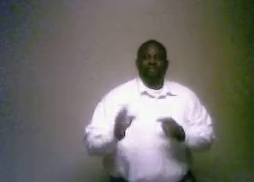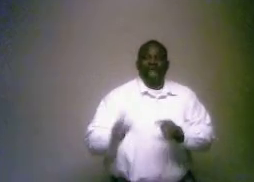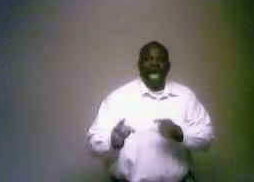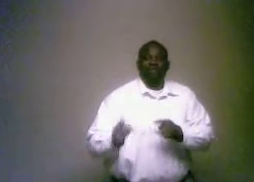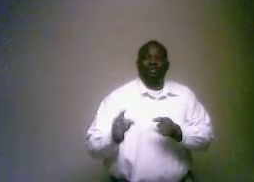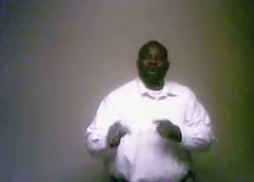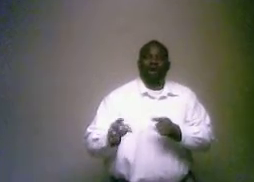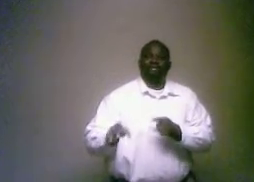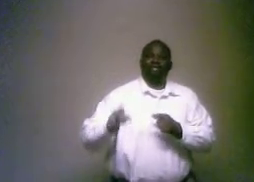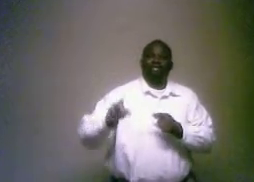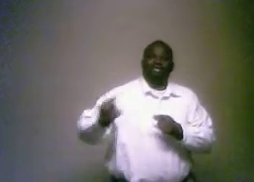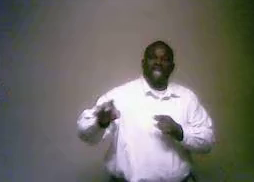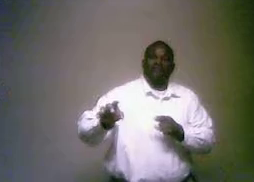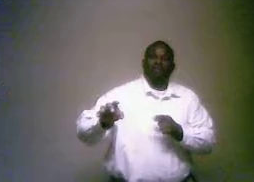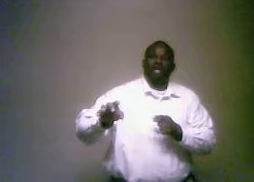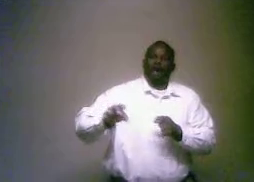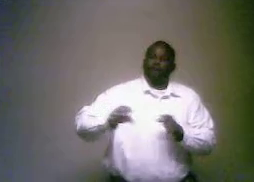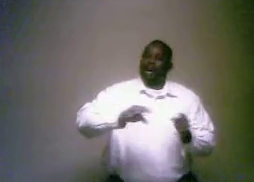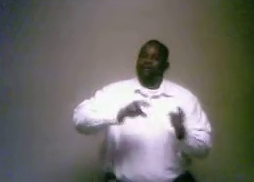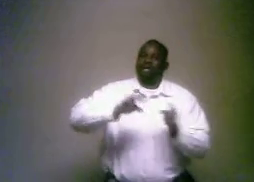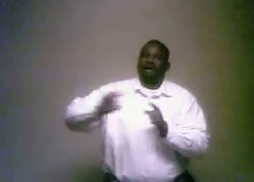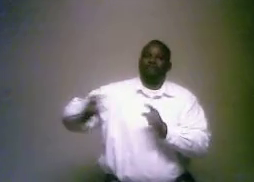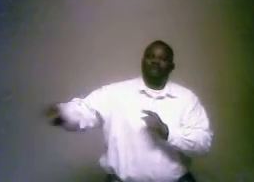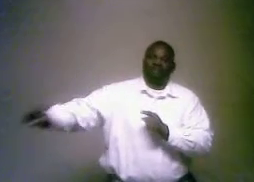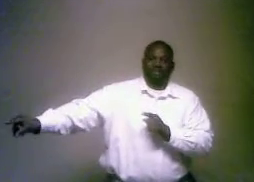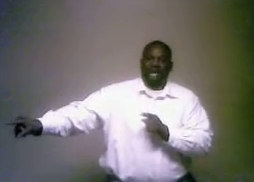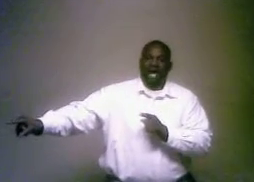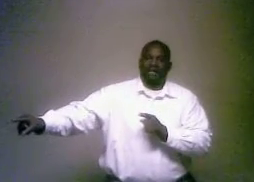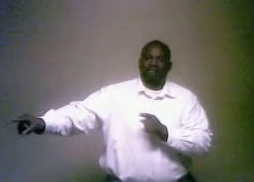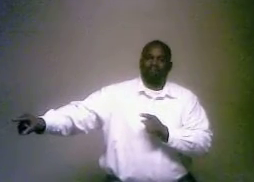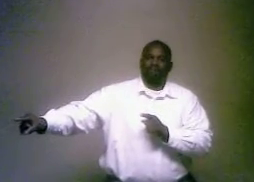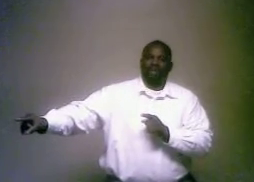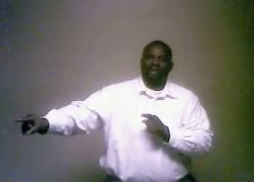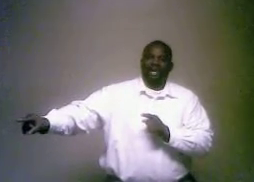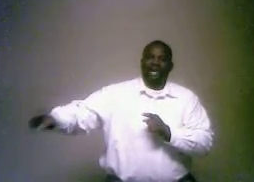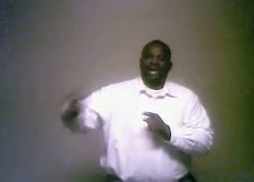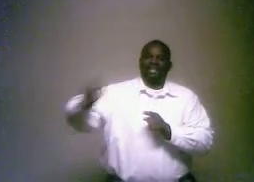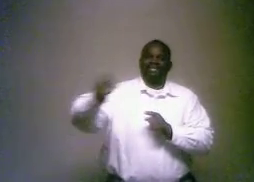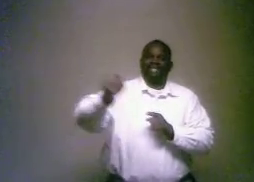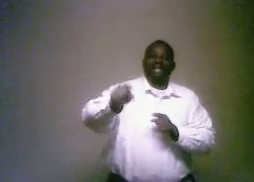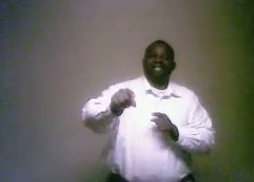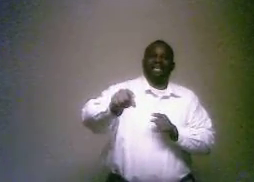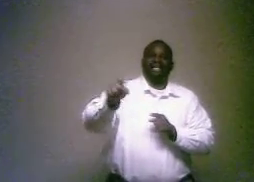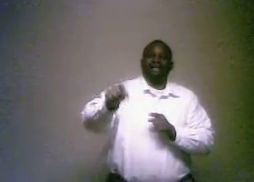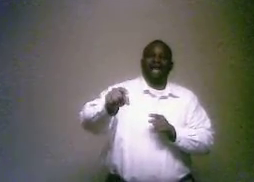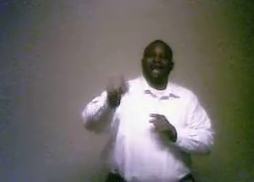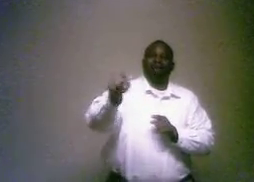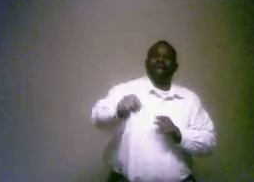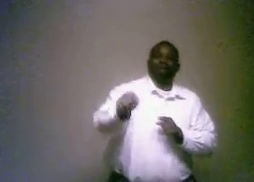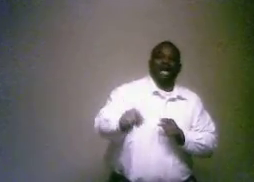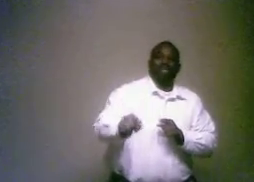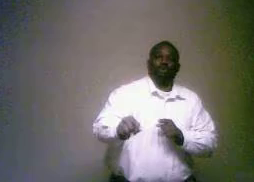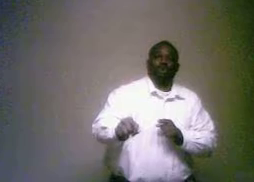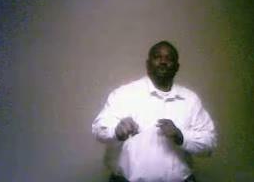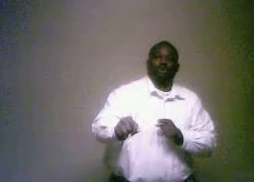John was talking to his disciples about the coming of a Messiah. And John said, look, I baptize you with water.